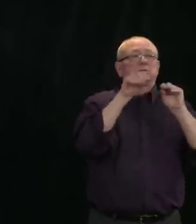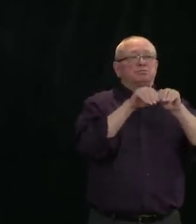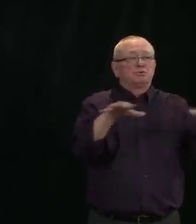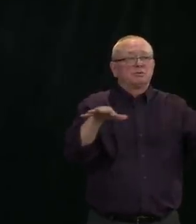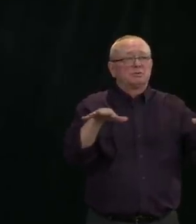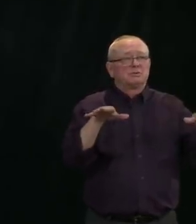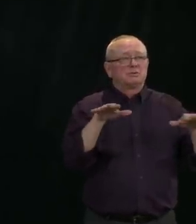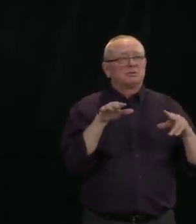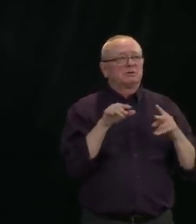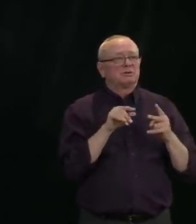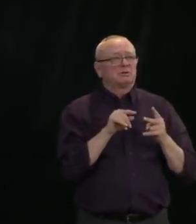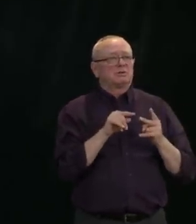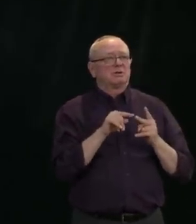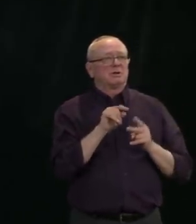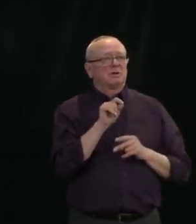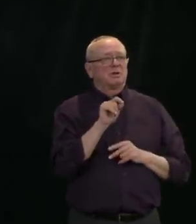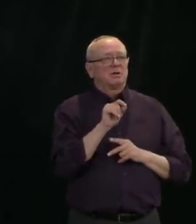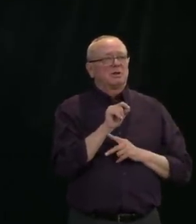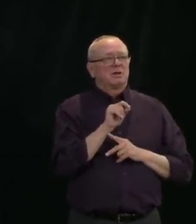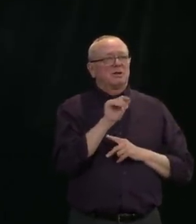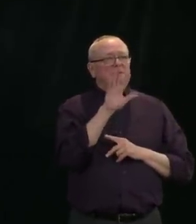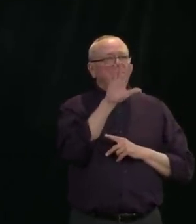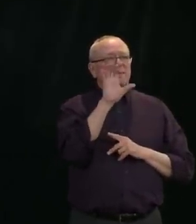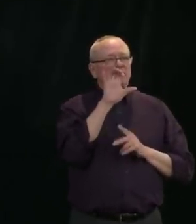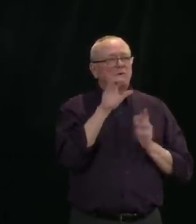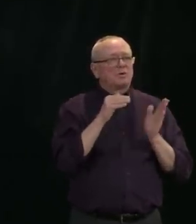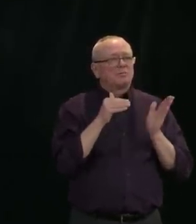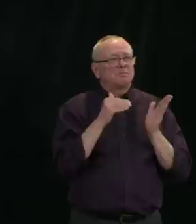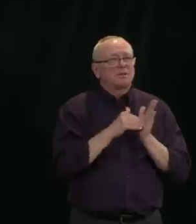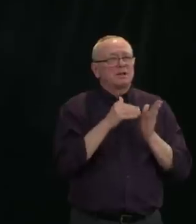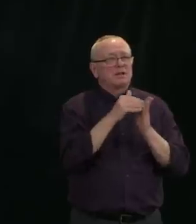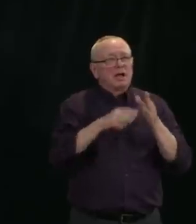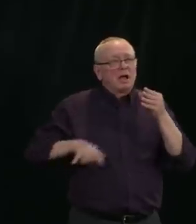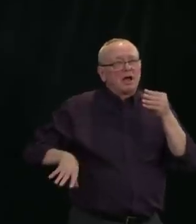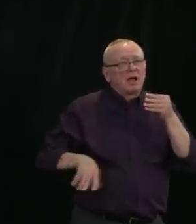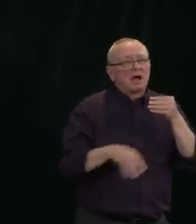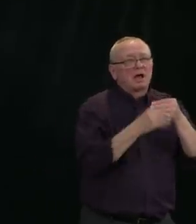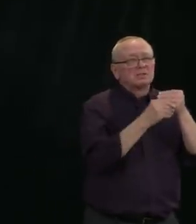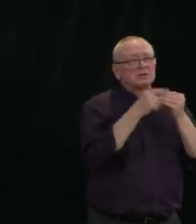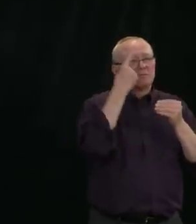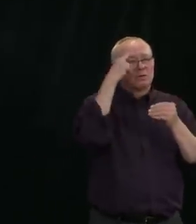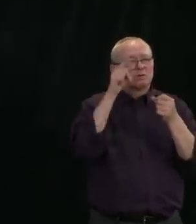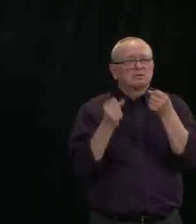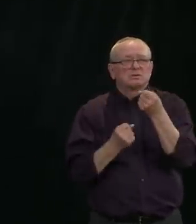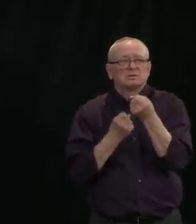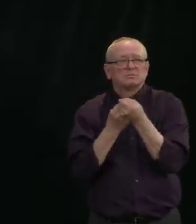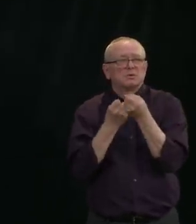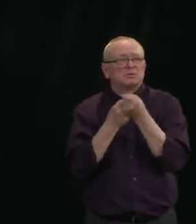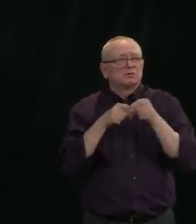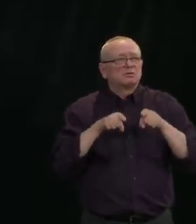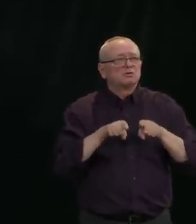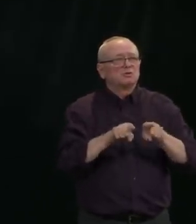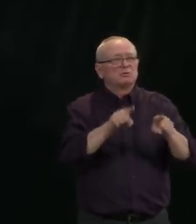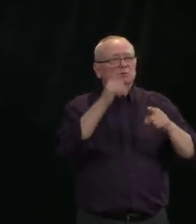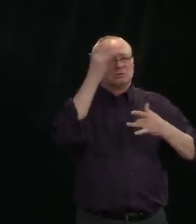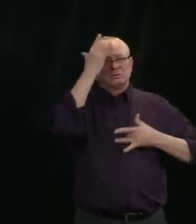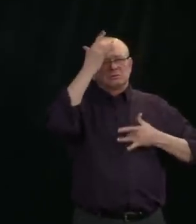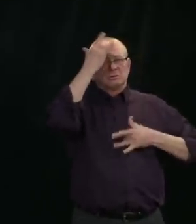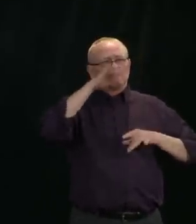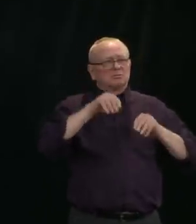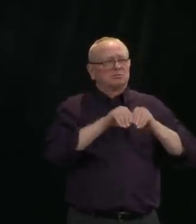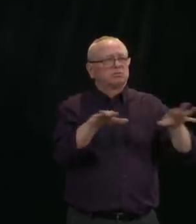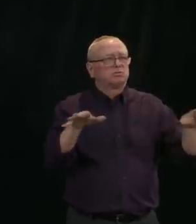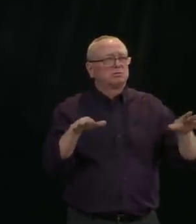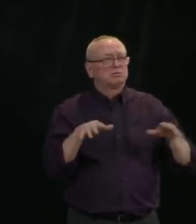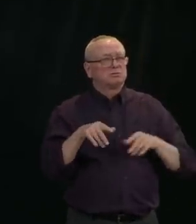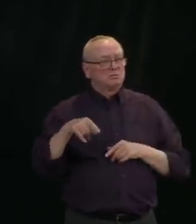initial response to the pandemic. So we'll be spending more than we ever have this year on physician compensation. There